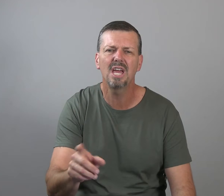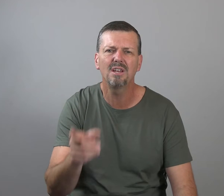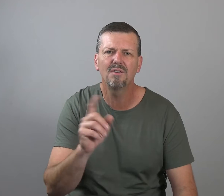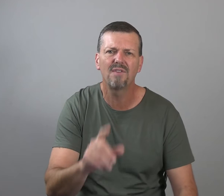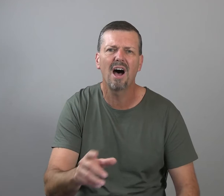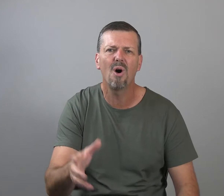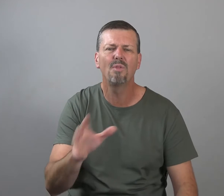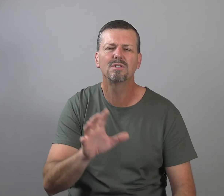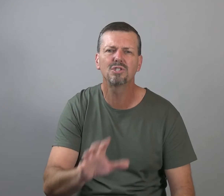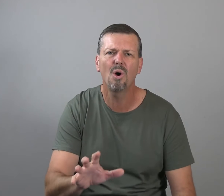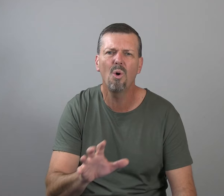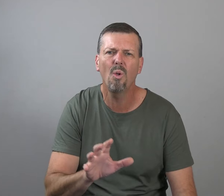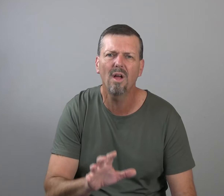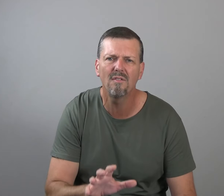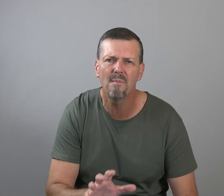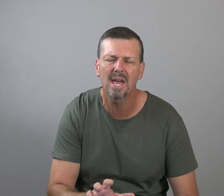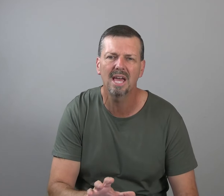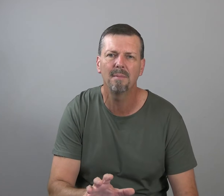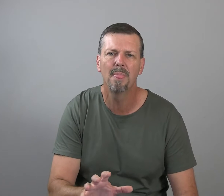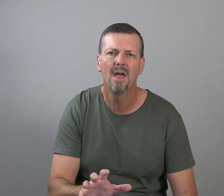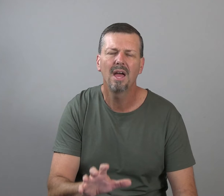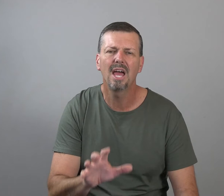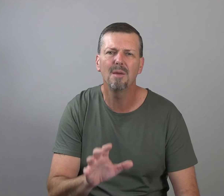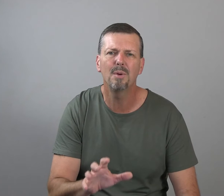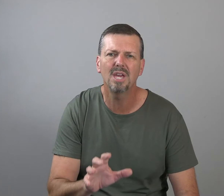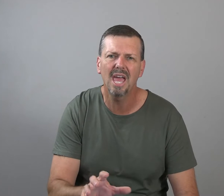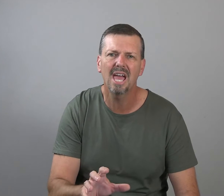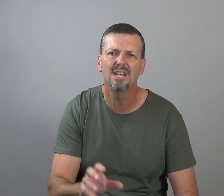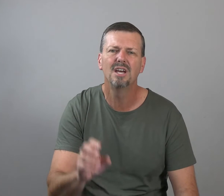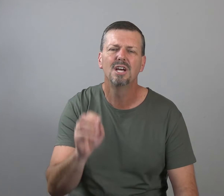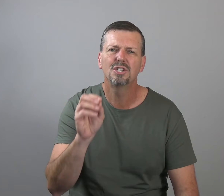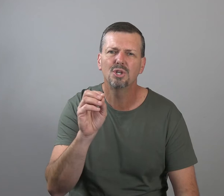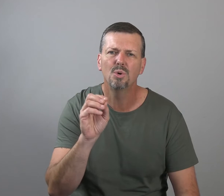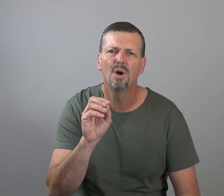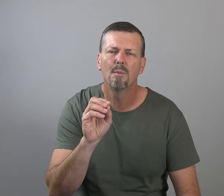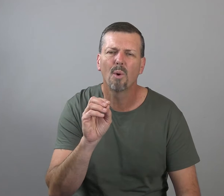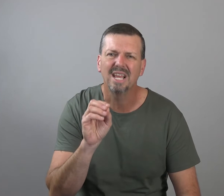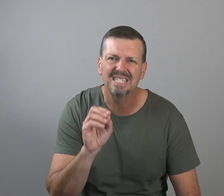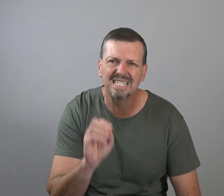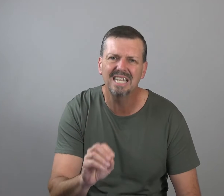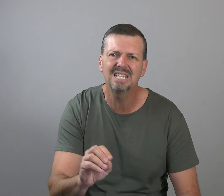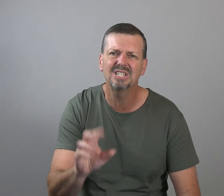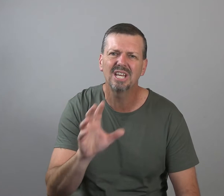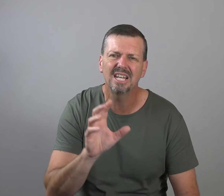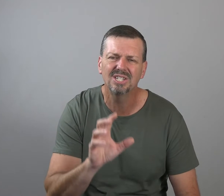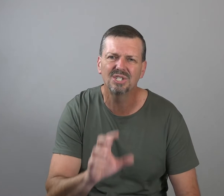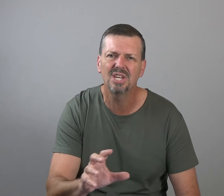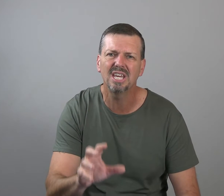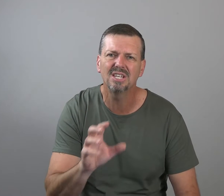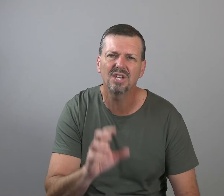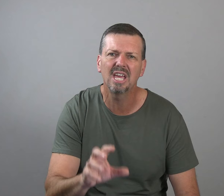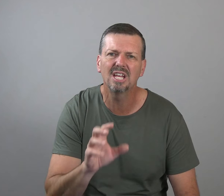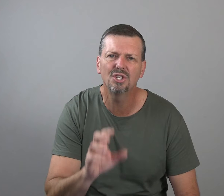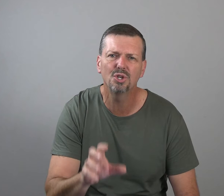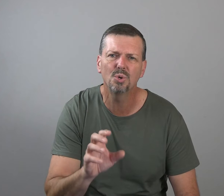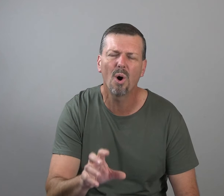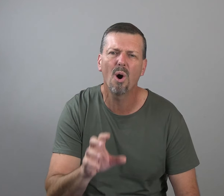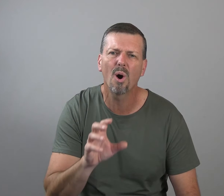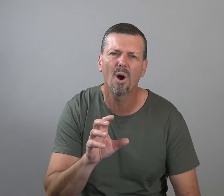sin defiled the soul of man. And it began to bring sickness and disease into our